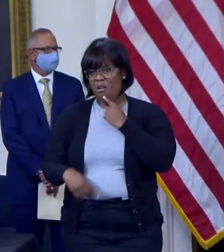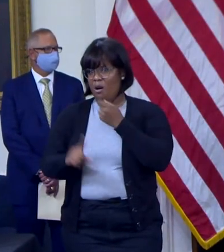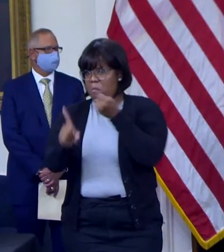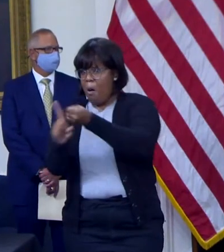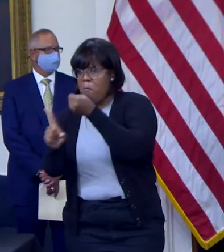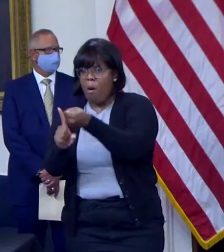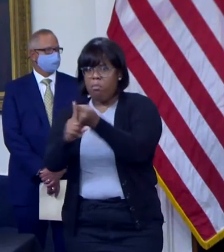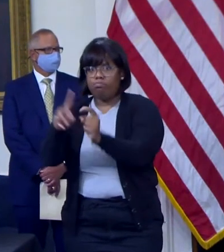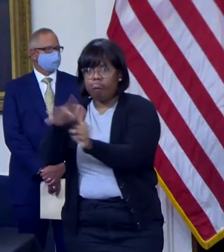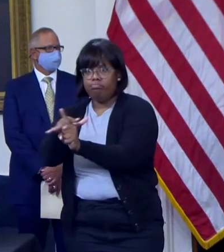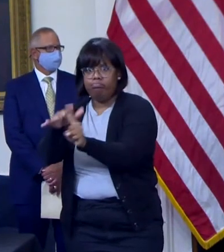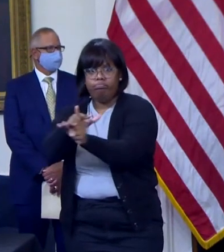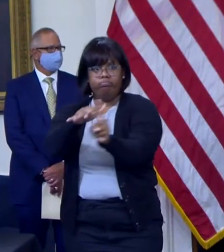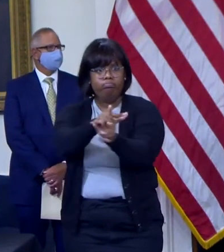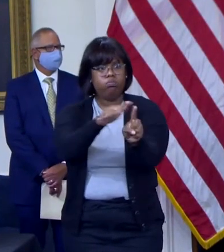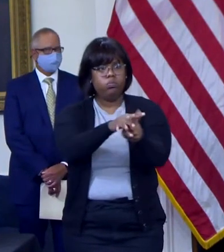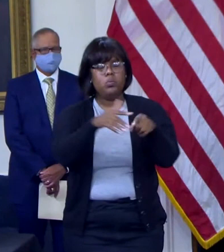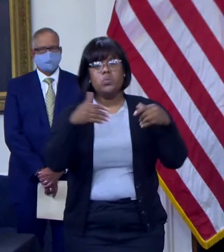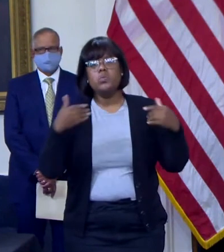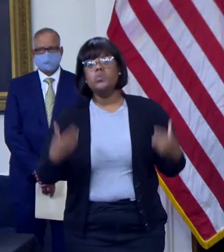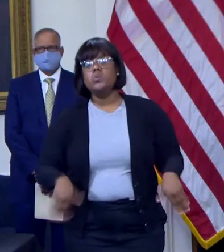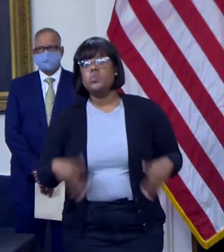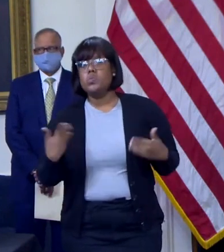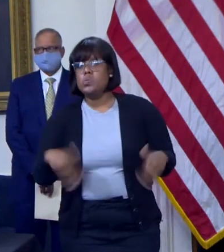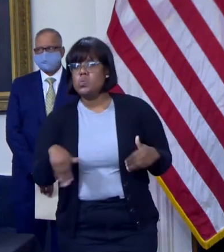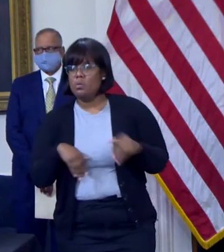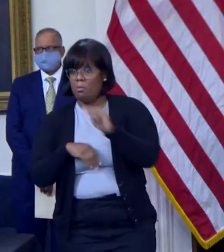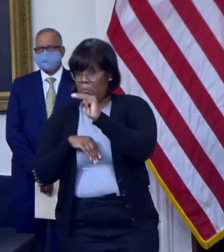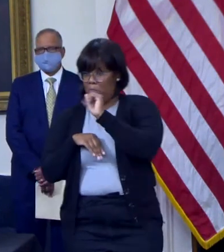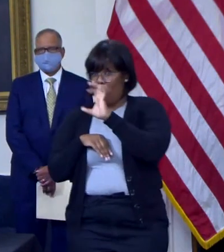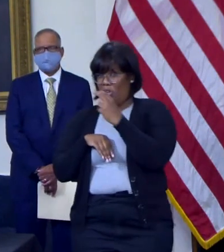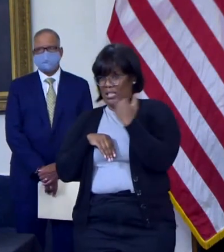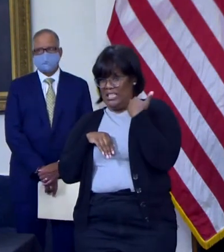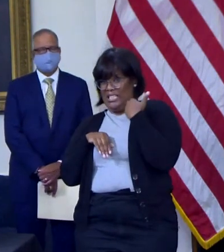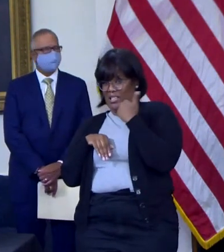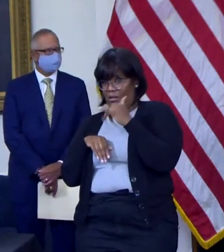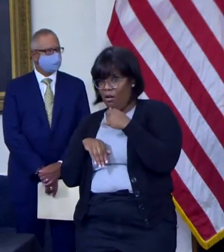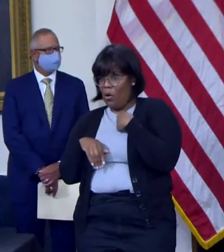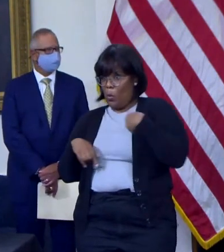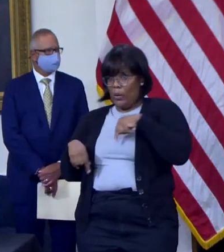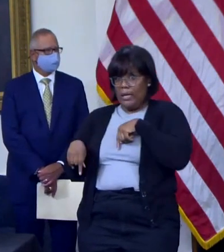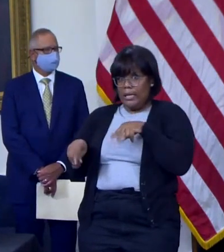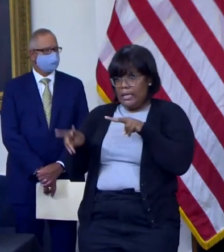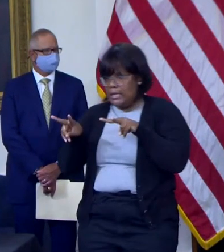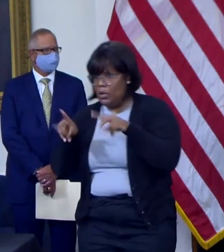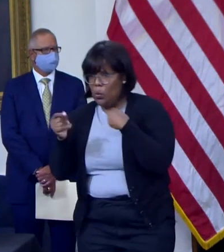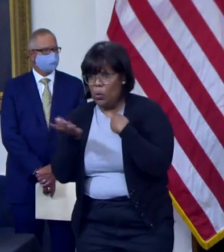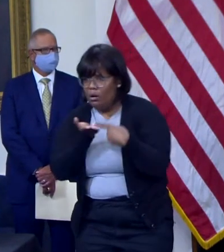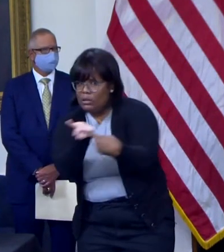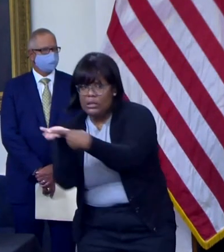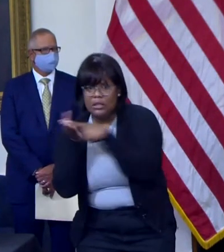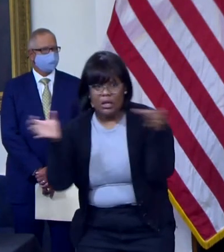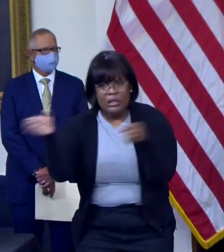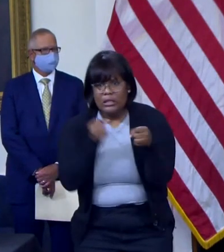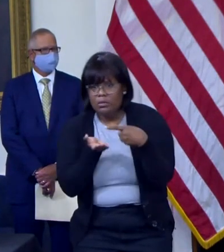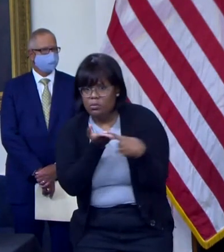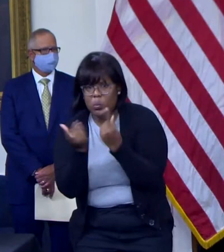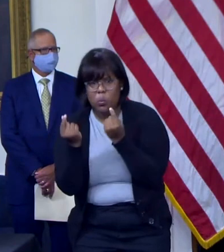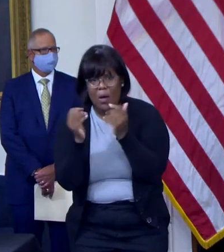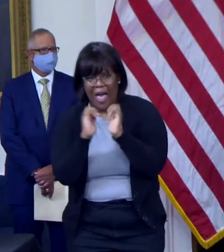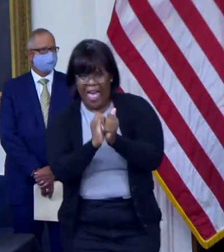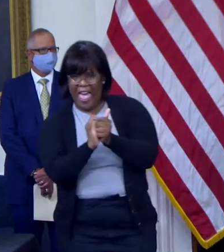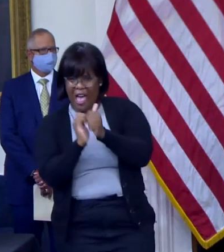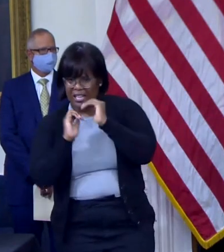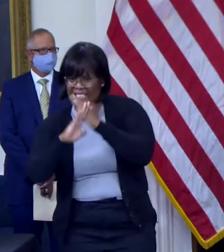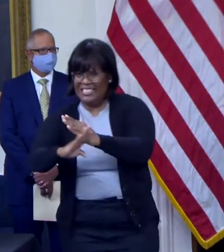In the early, very first few days of the crisis, we immediately sat down with industry leaders to figure out what